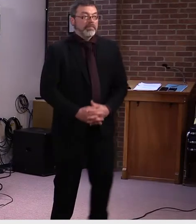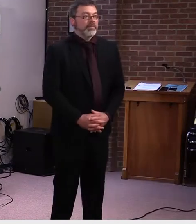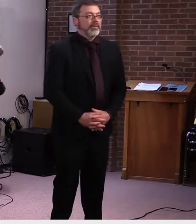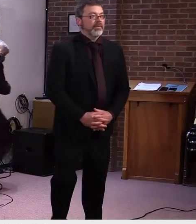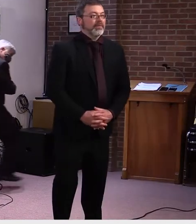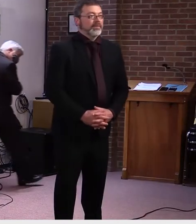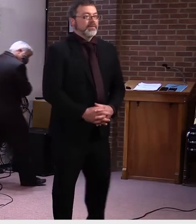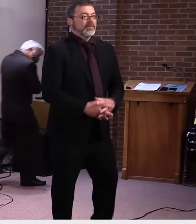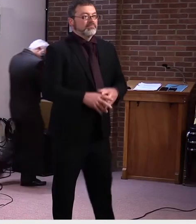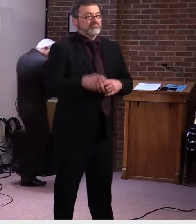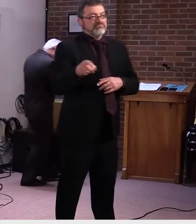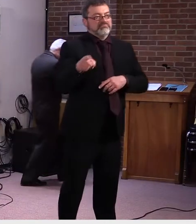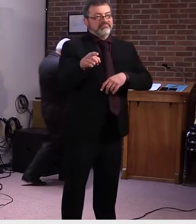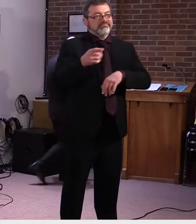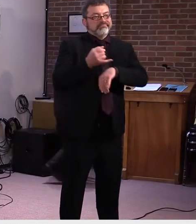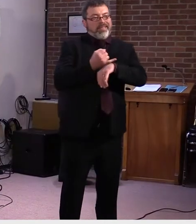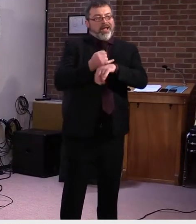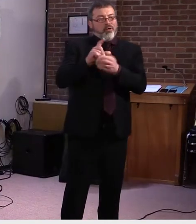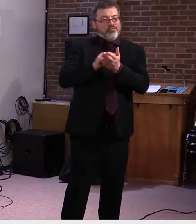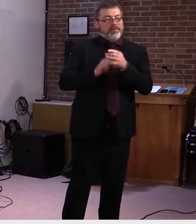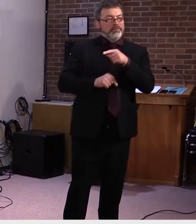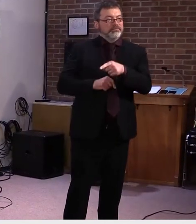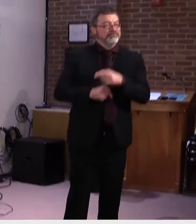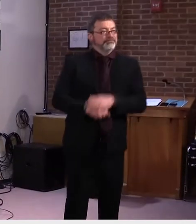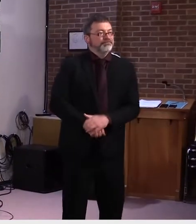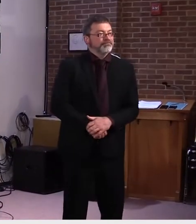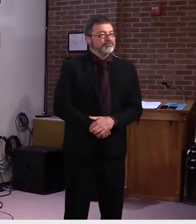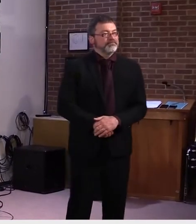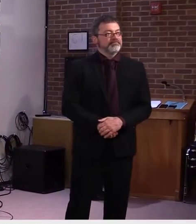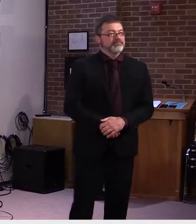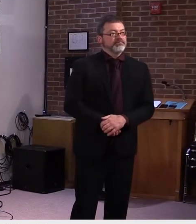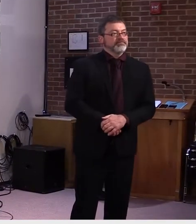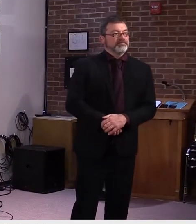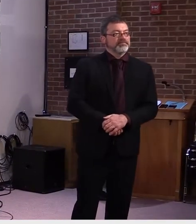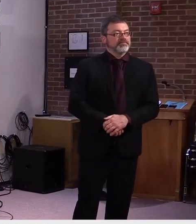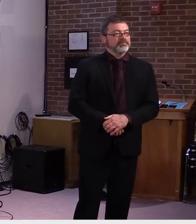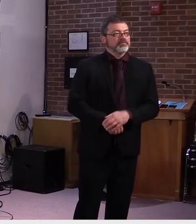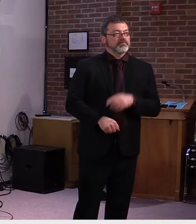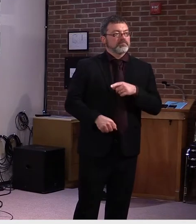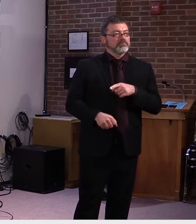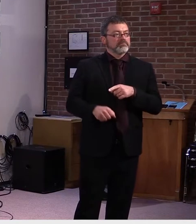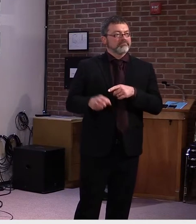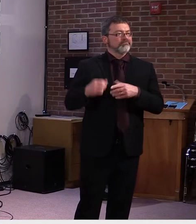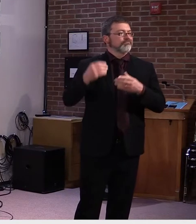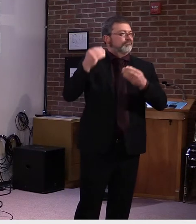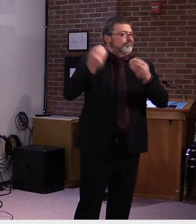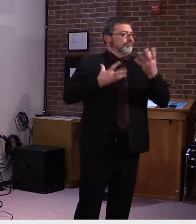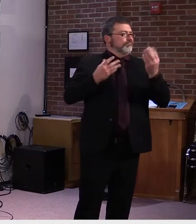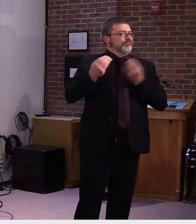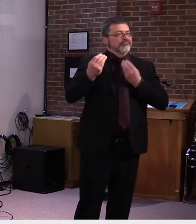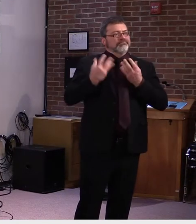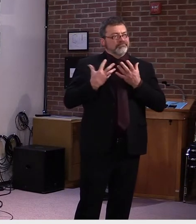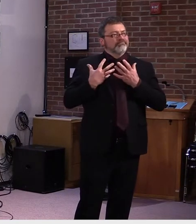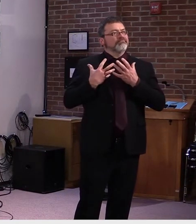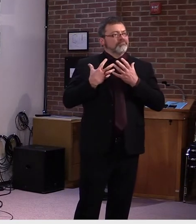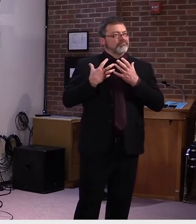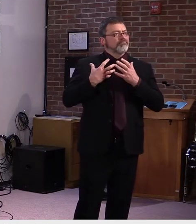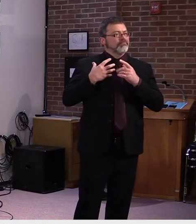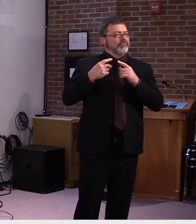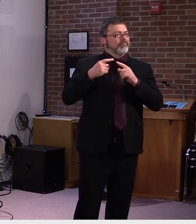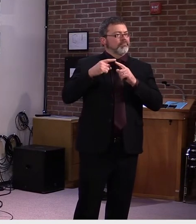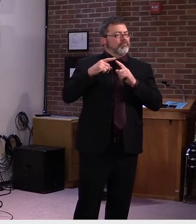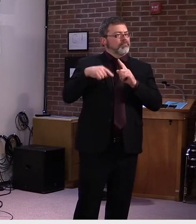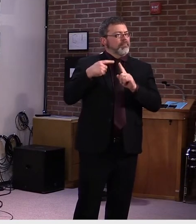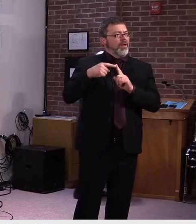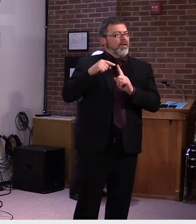Thanks, Ethan. Governor, we're hearing complaints about the state not investing, uh, in roadside mowing